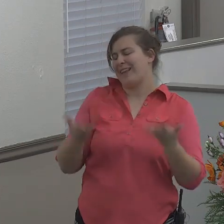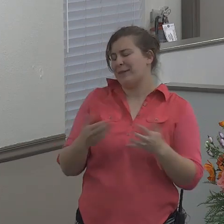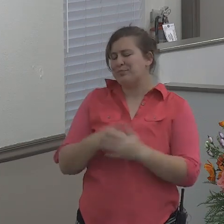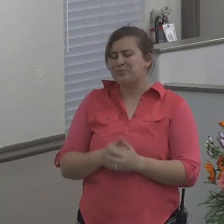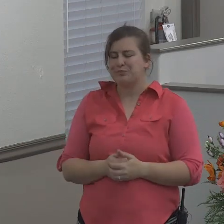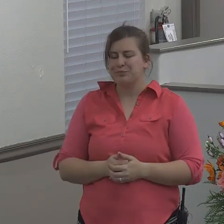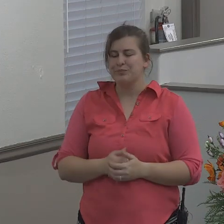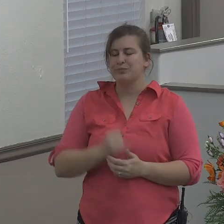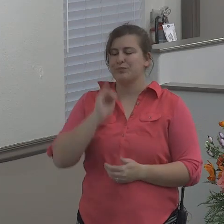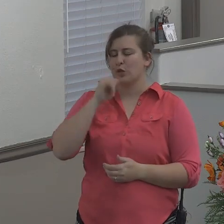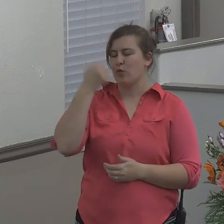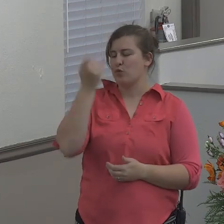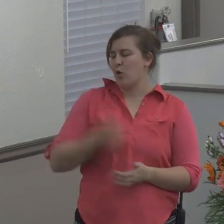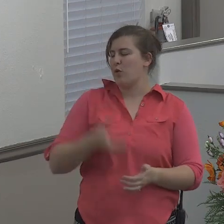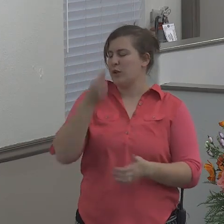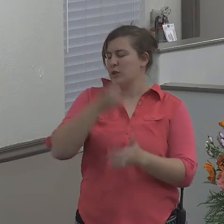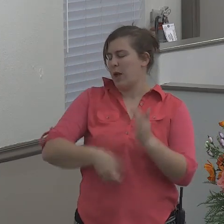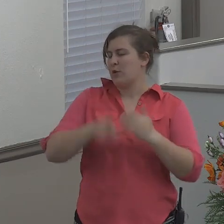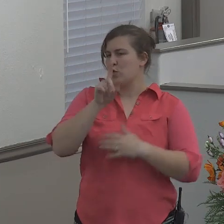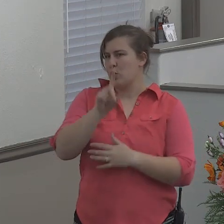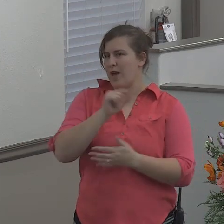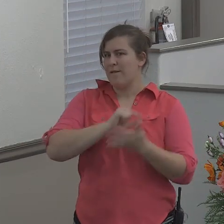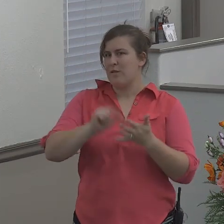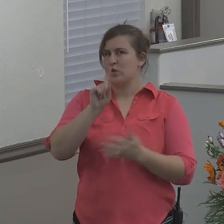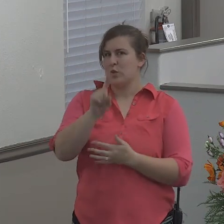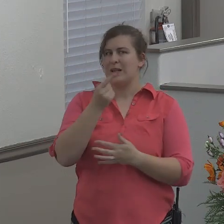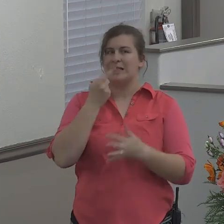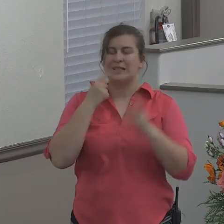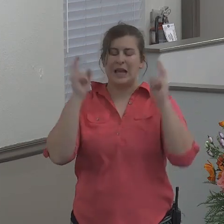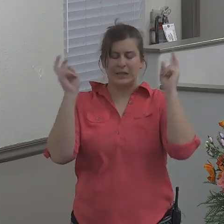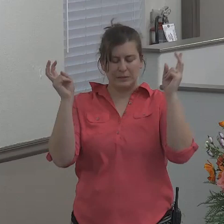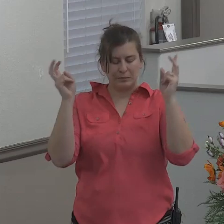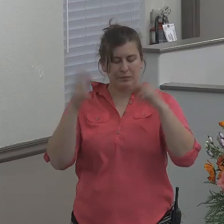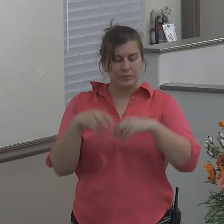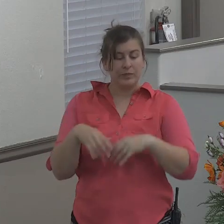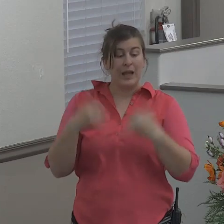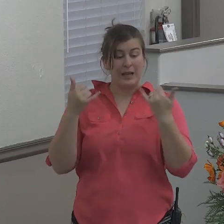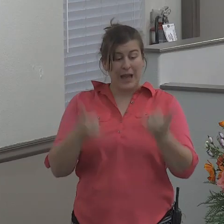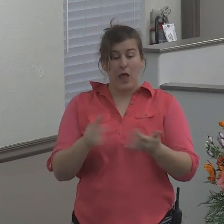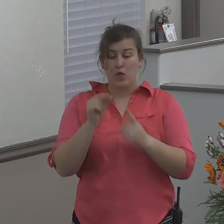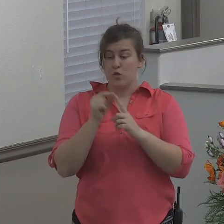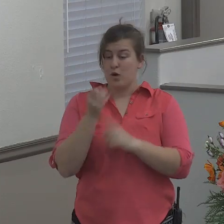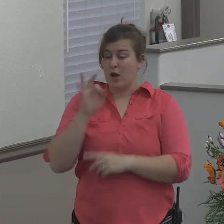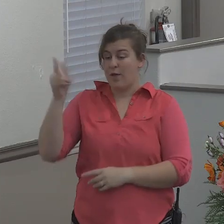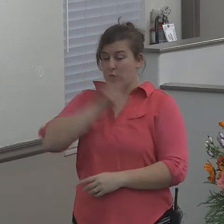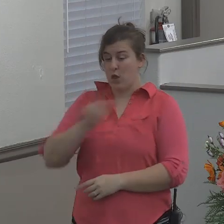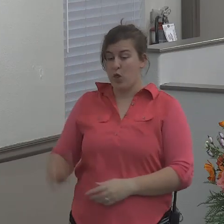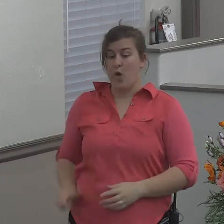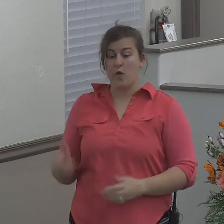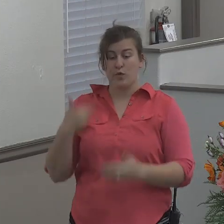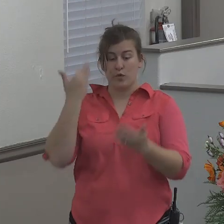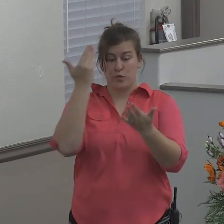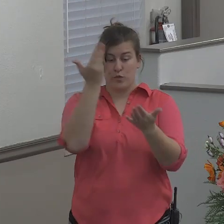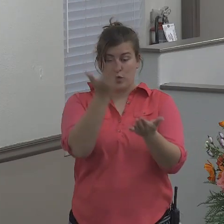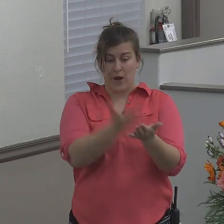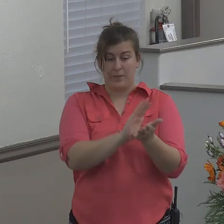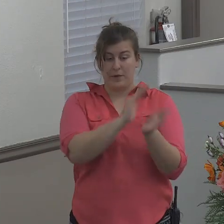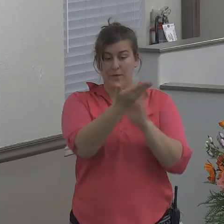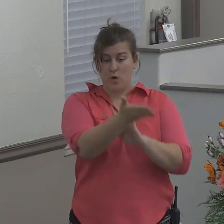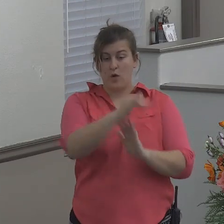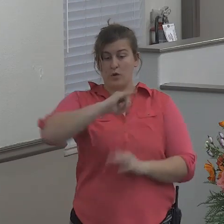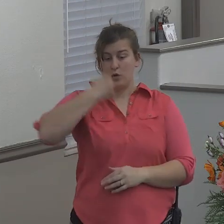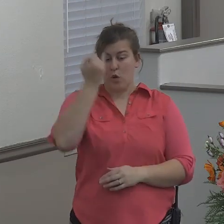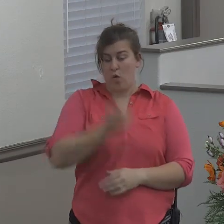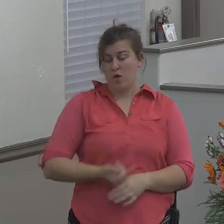In Jonah verse 1 or chapter 1 verse 1 the Bible says, Now the word of the Lord came unto Jonah, the son of Amity,